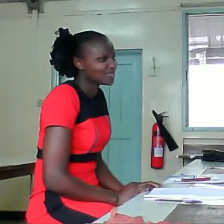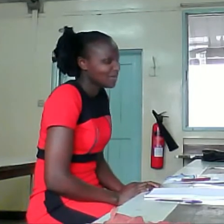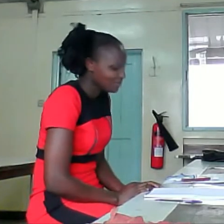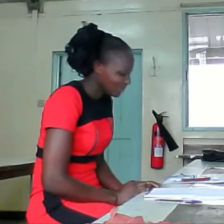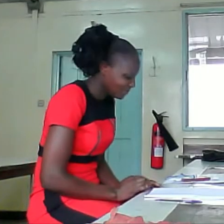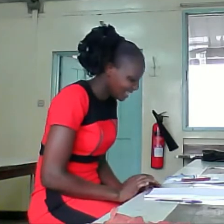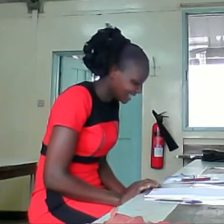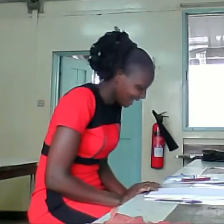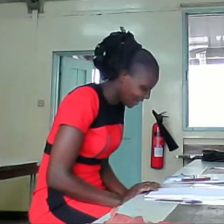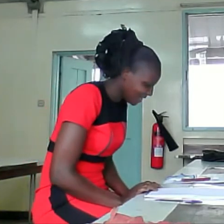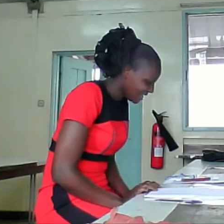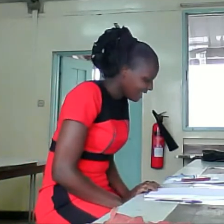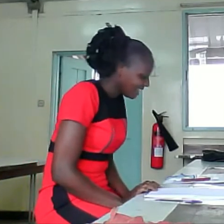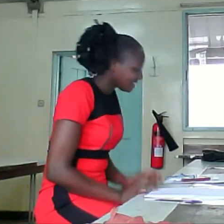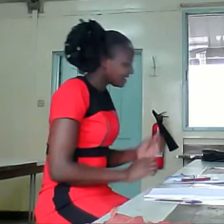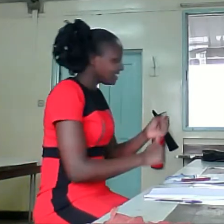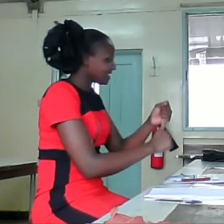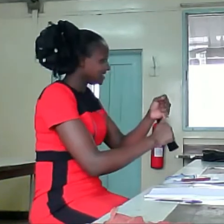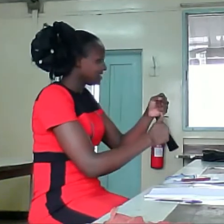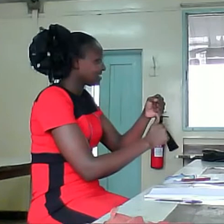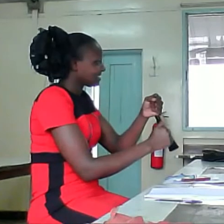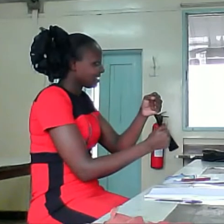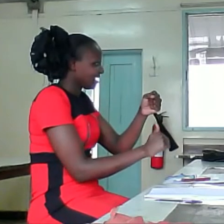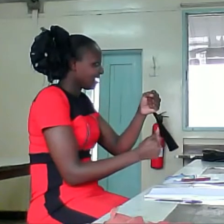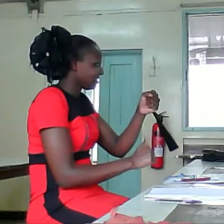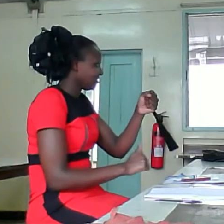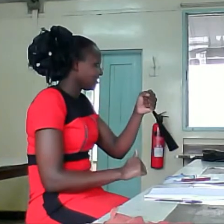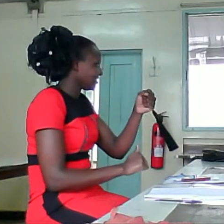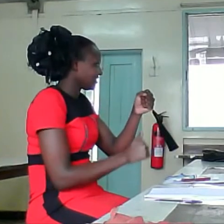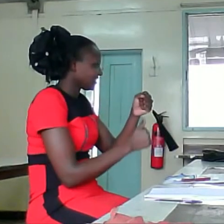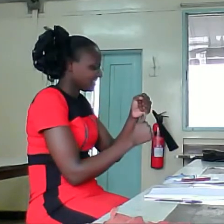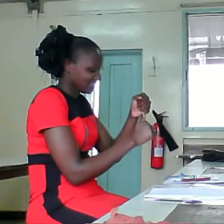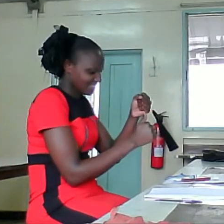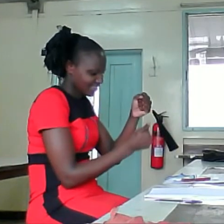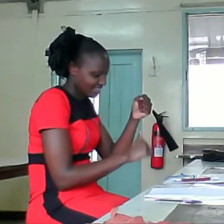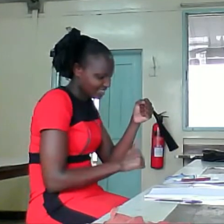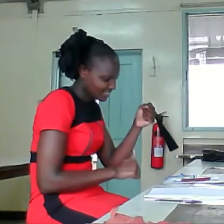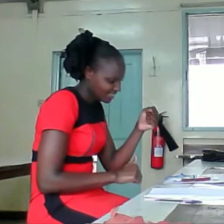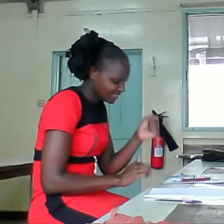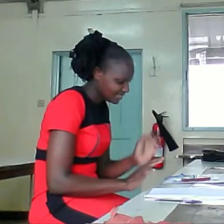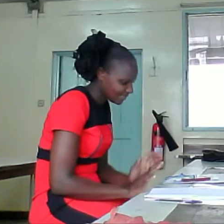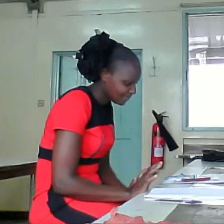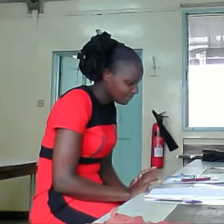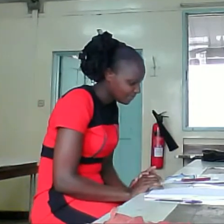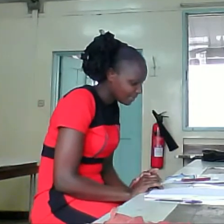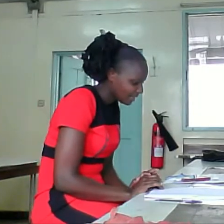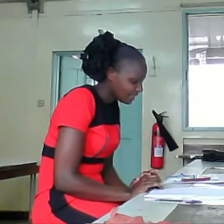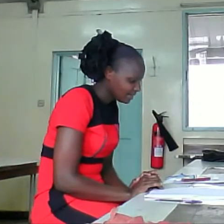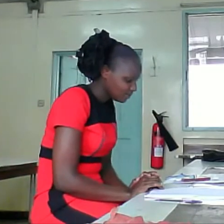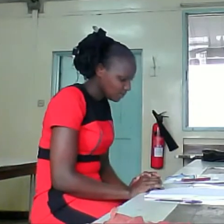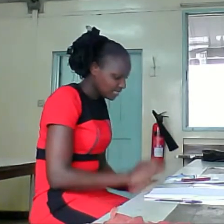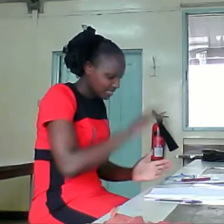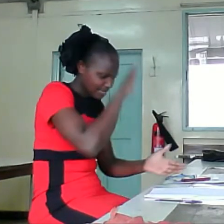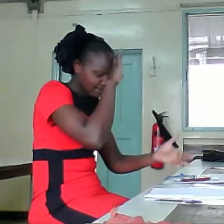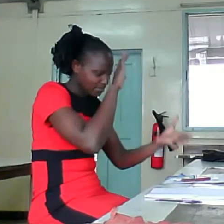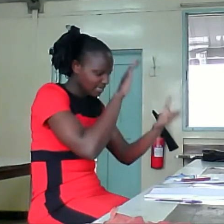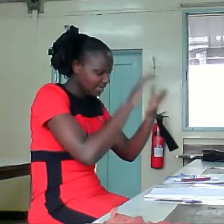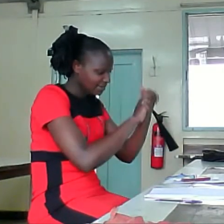Troublemaker. Exaggerates. Exaggerates. Exaggerates. Then Lucy, believe.